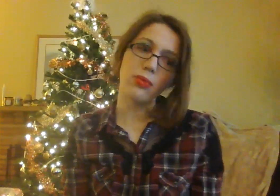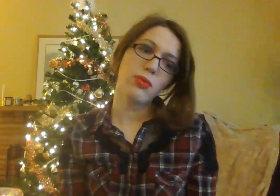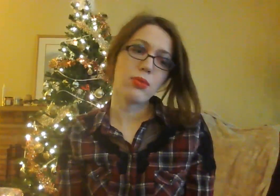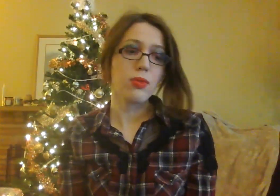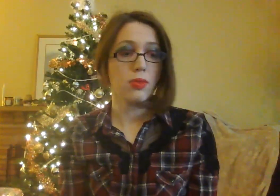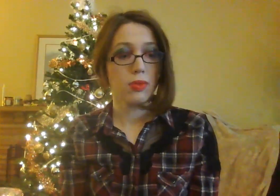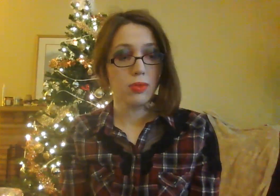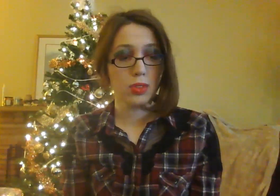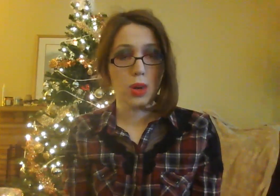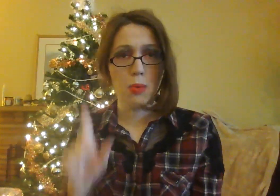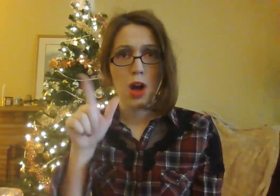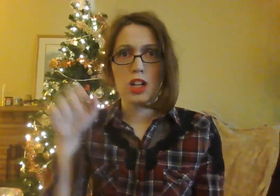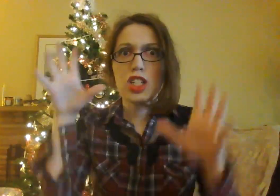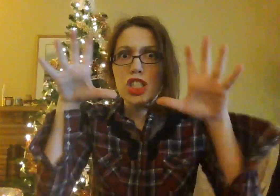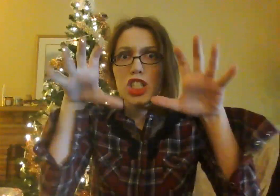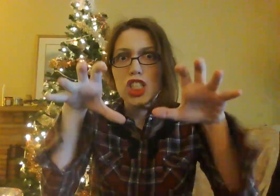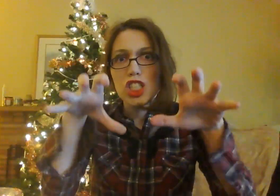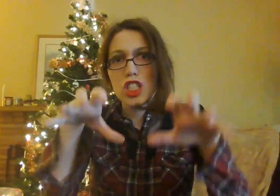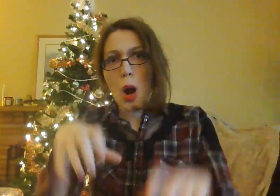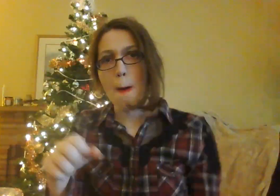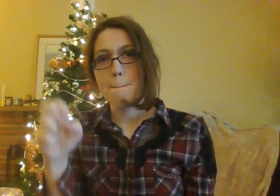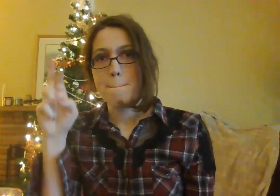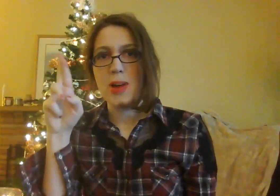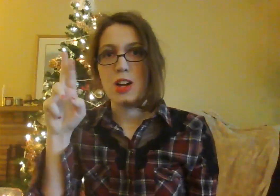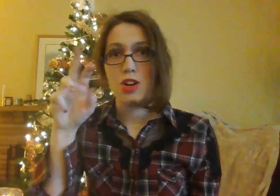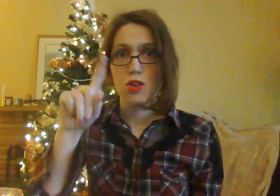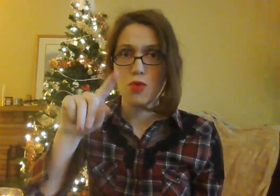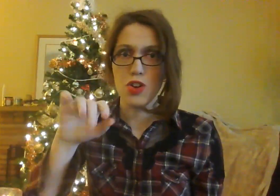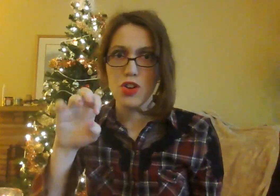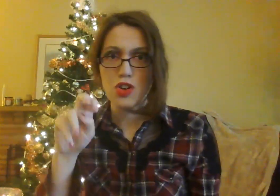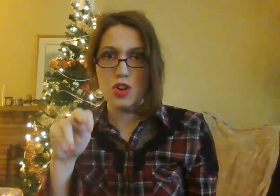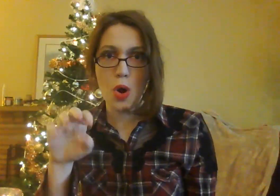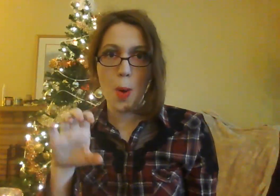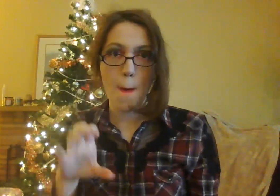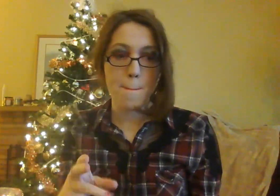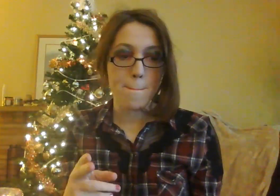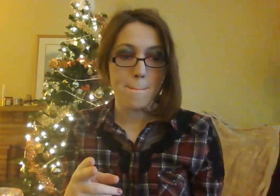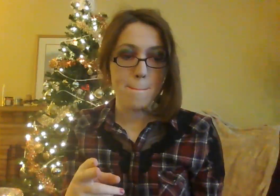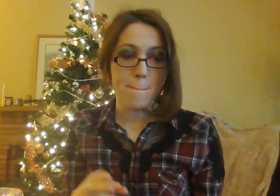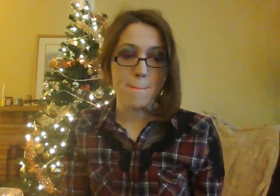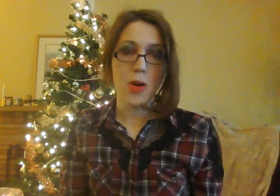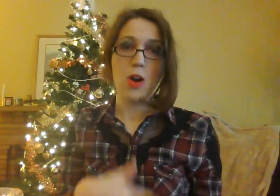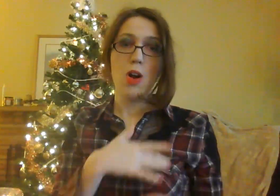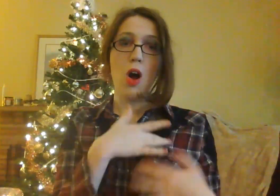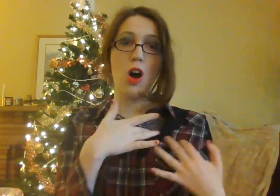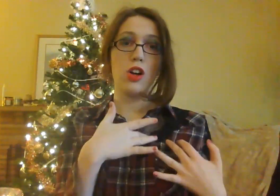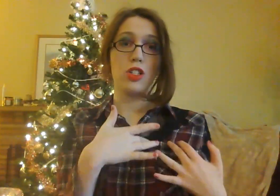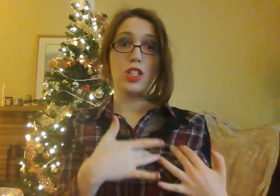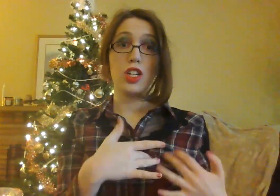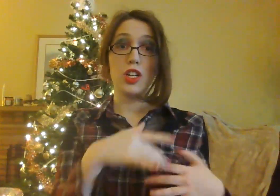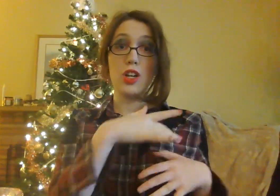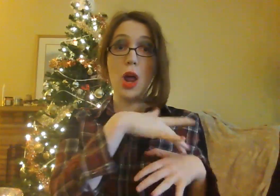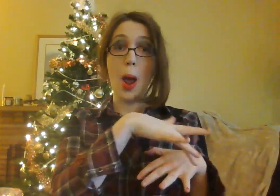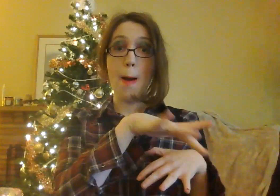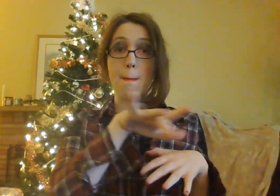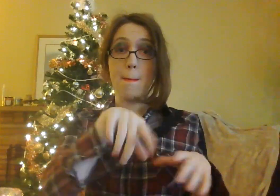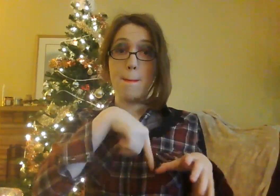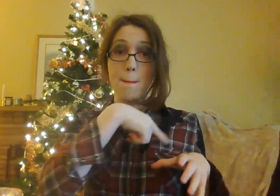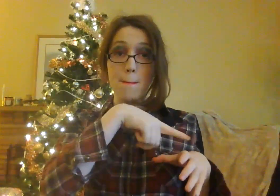You're a monster, Mr. Grinch. Your heart's an empty